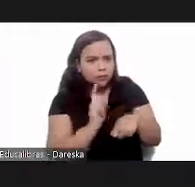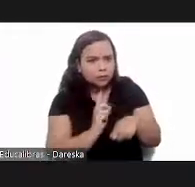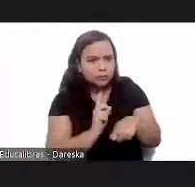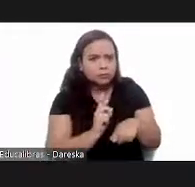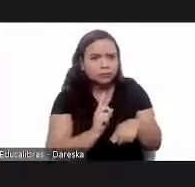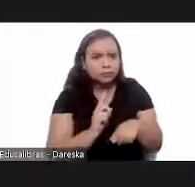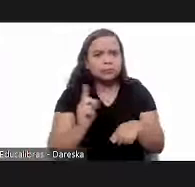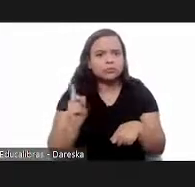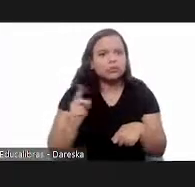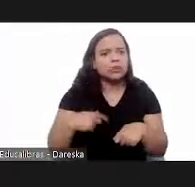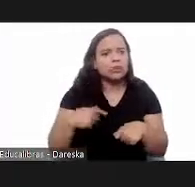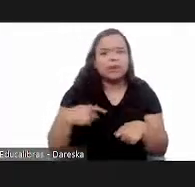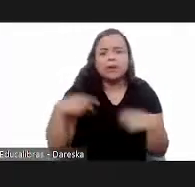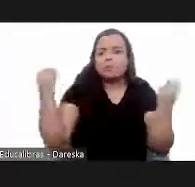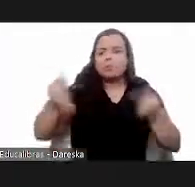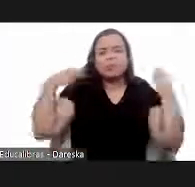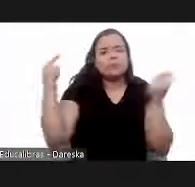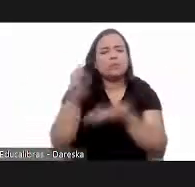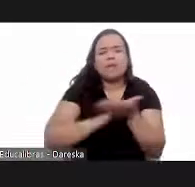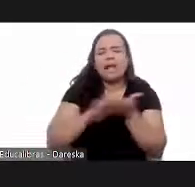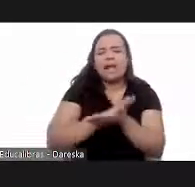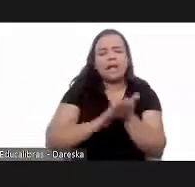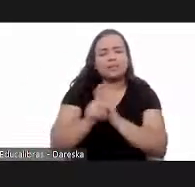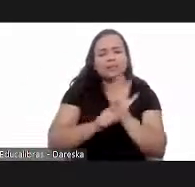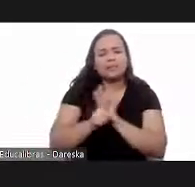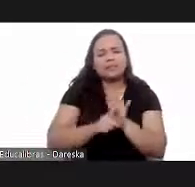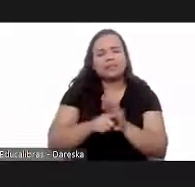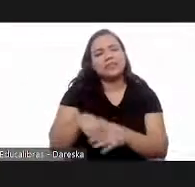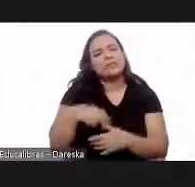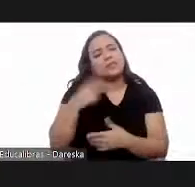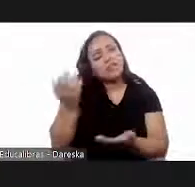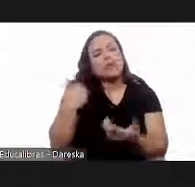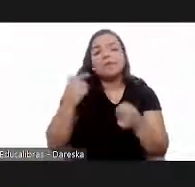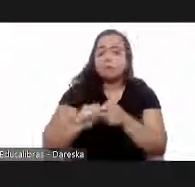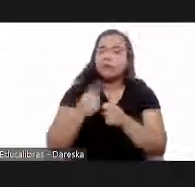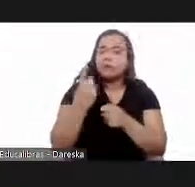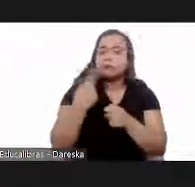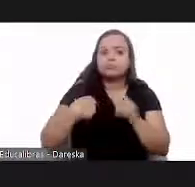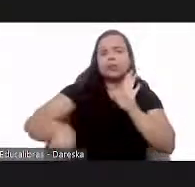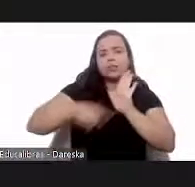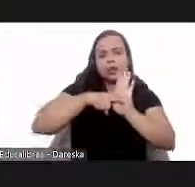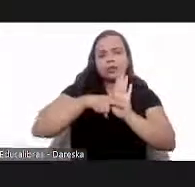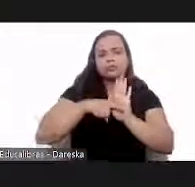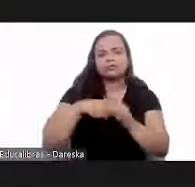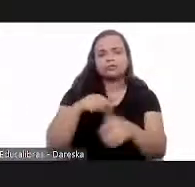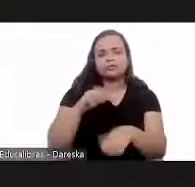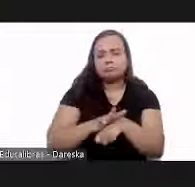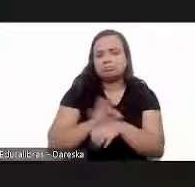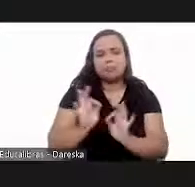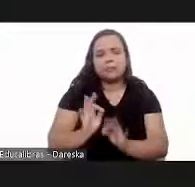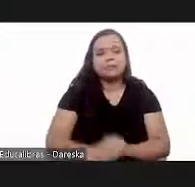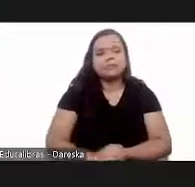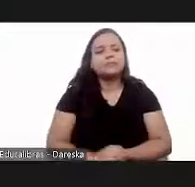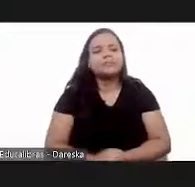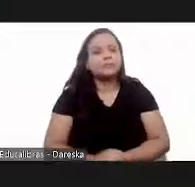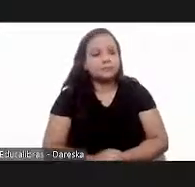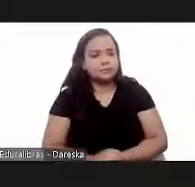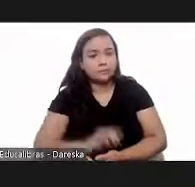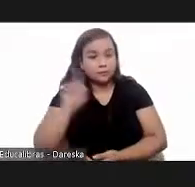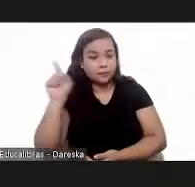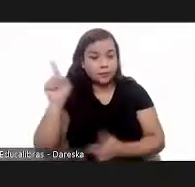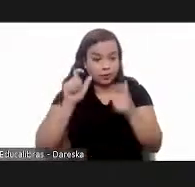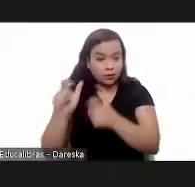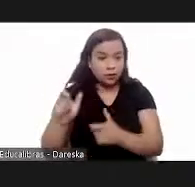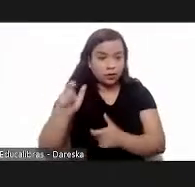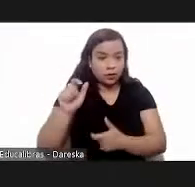may have i took the test a long time ago i tested negative here in santibusso medical care